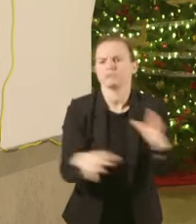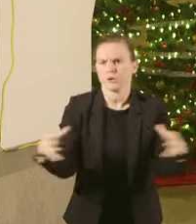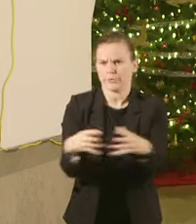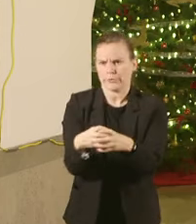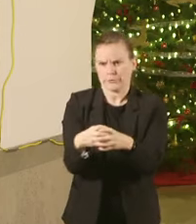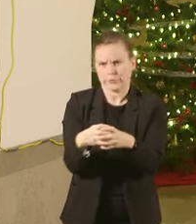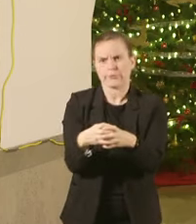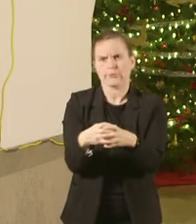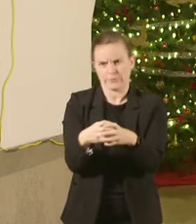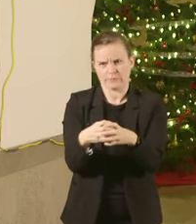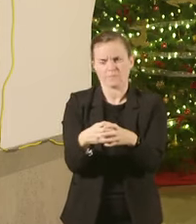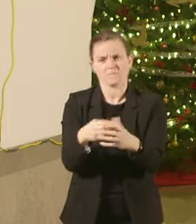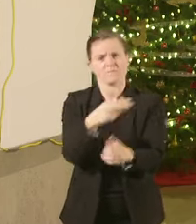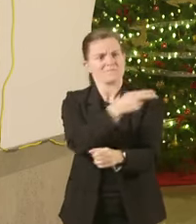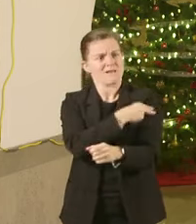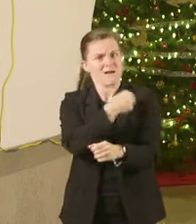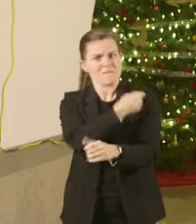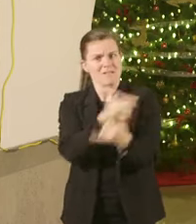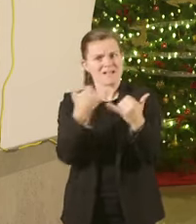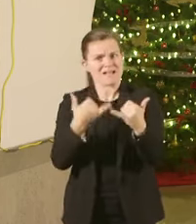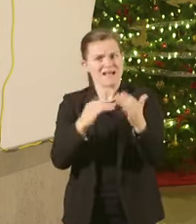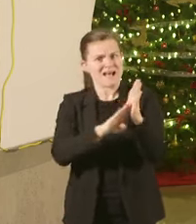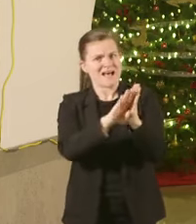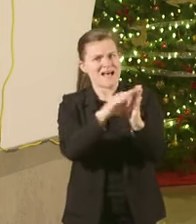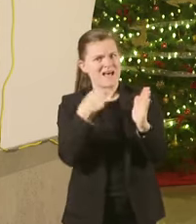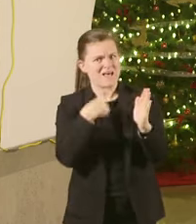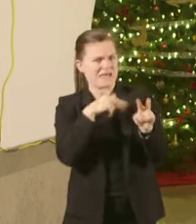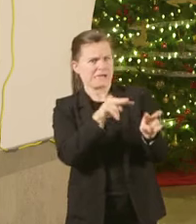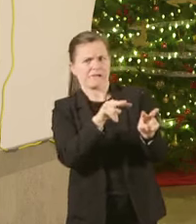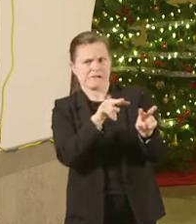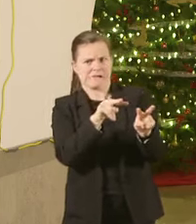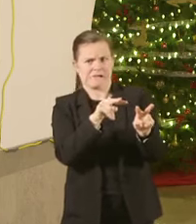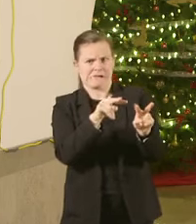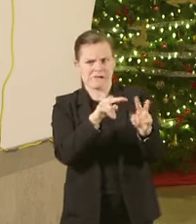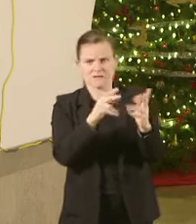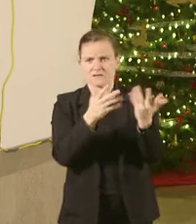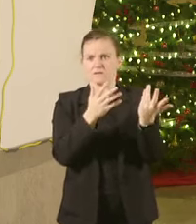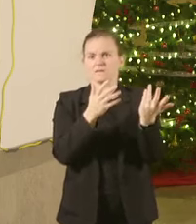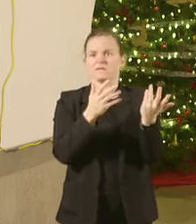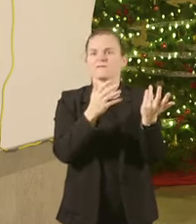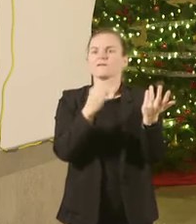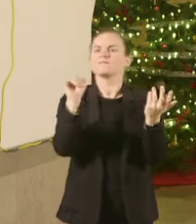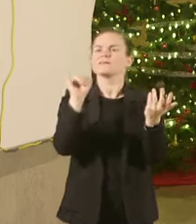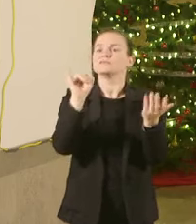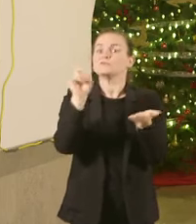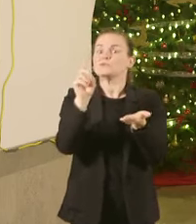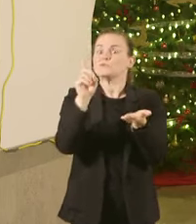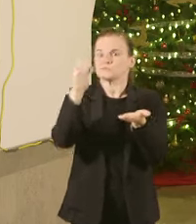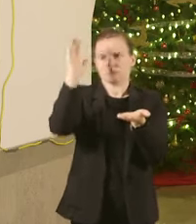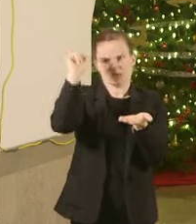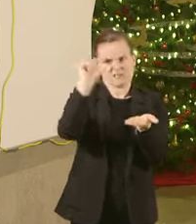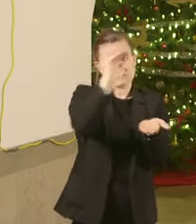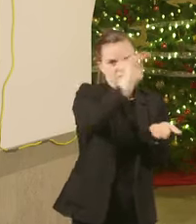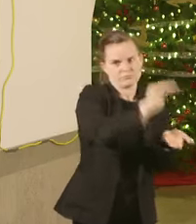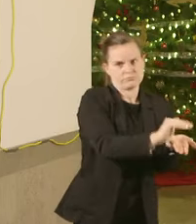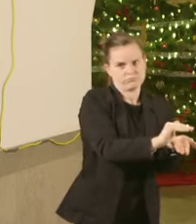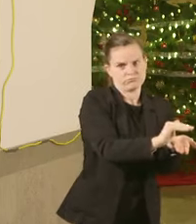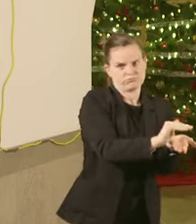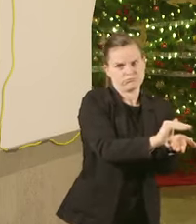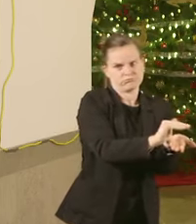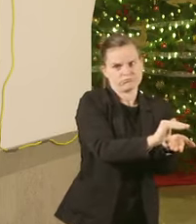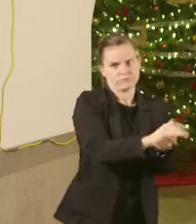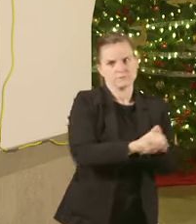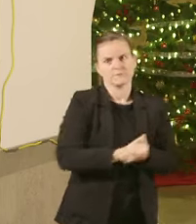and to weather this storm we have to reduce the infection rate and I will also give another big shout out to the governor he has